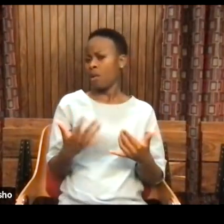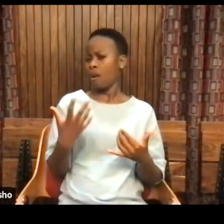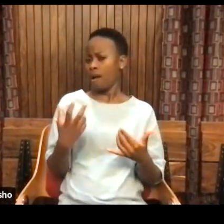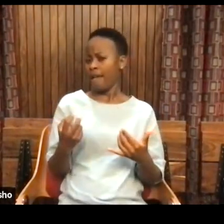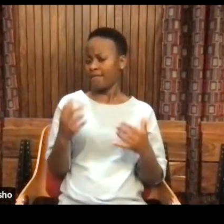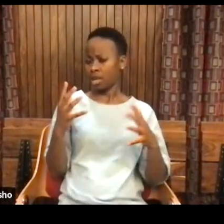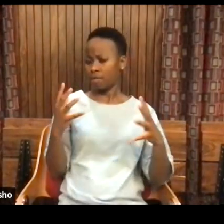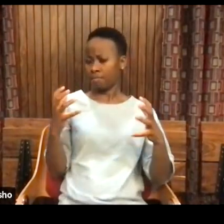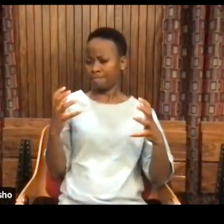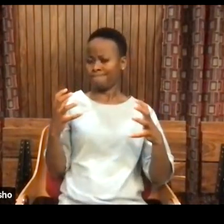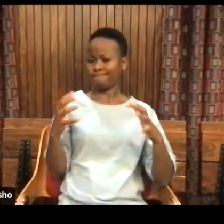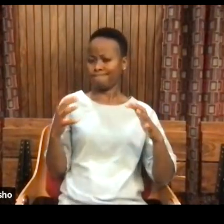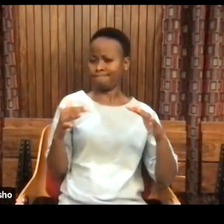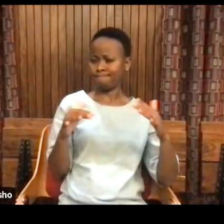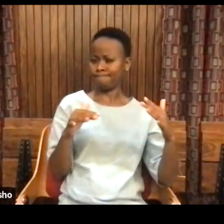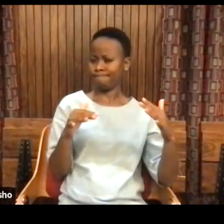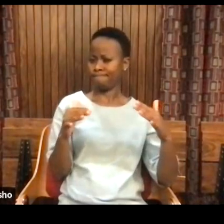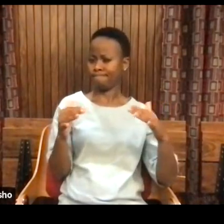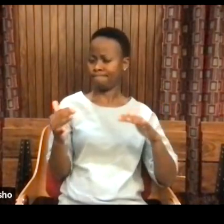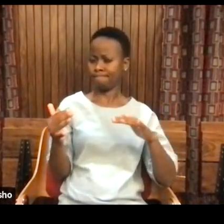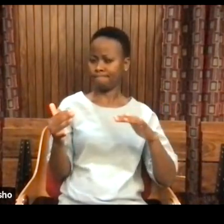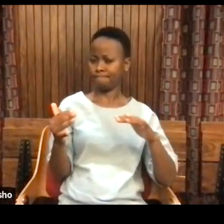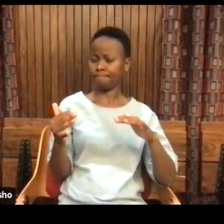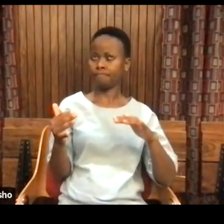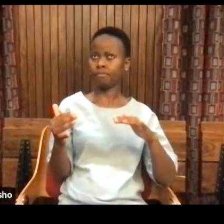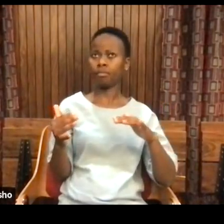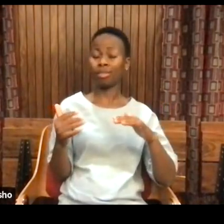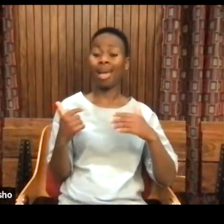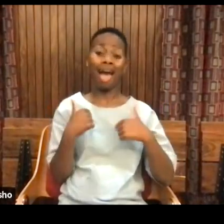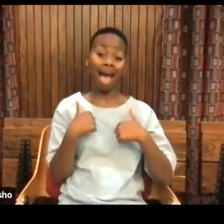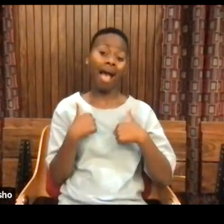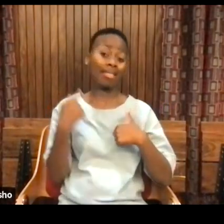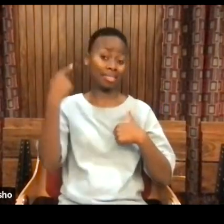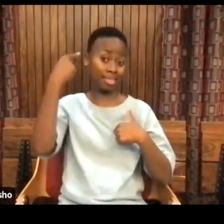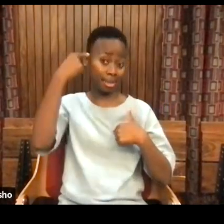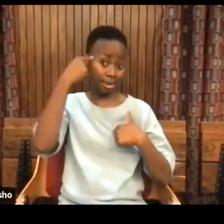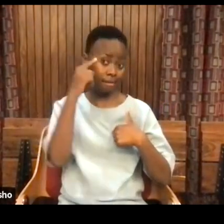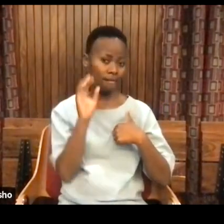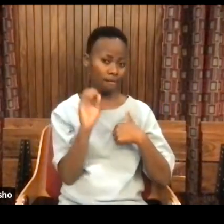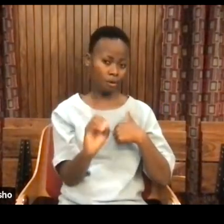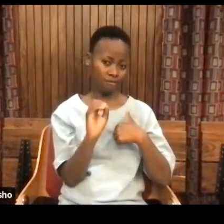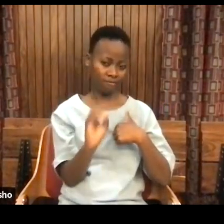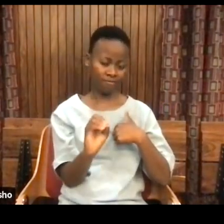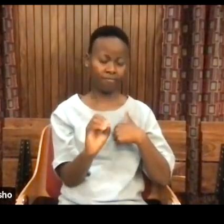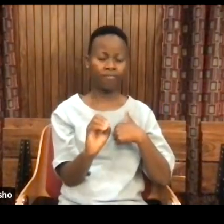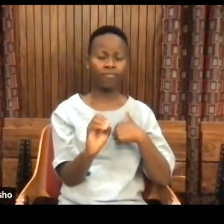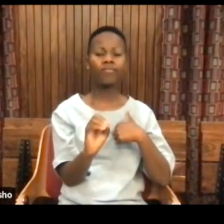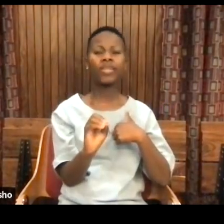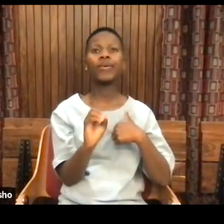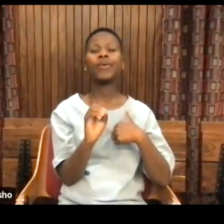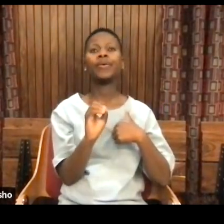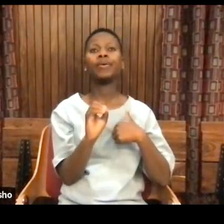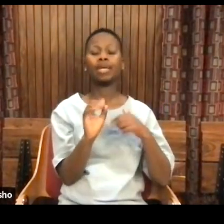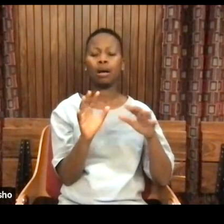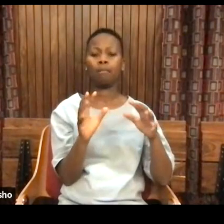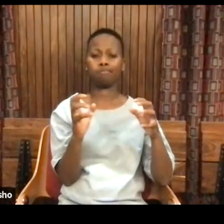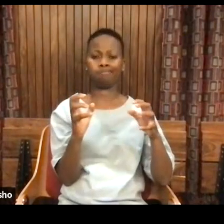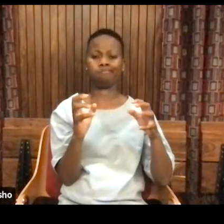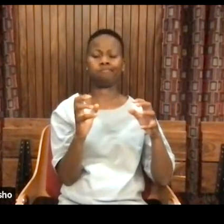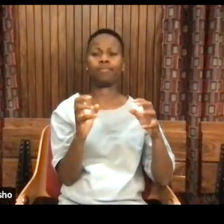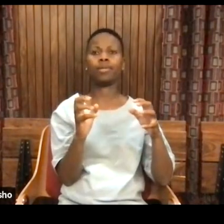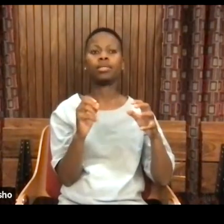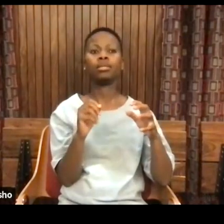that I think exists when we try to,